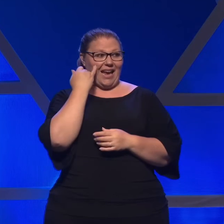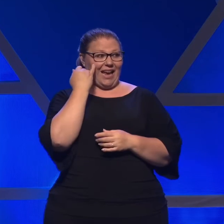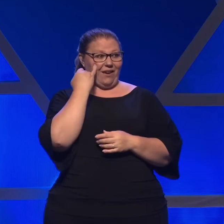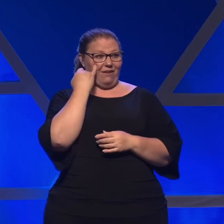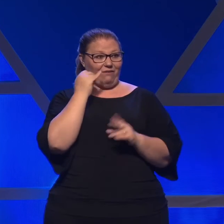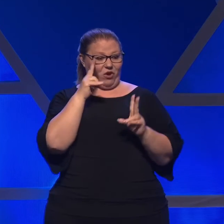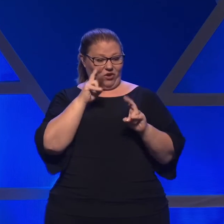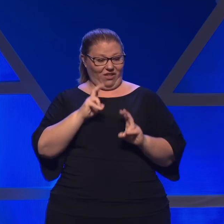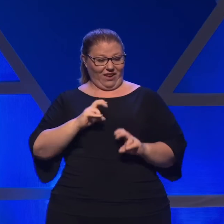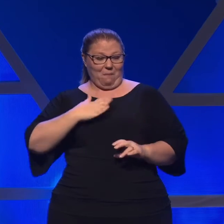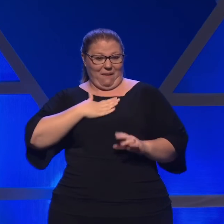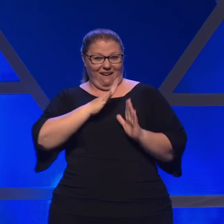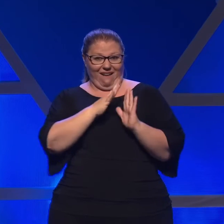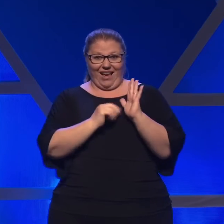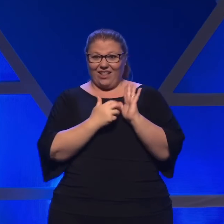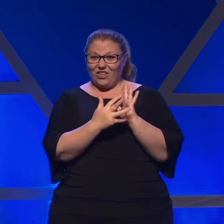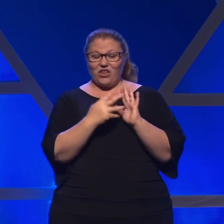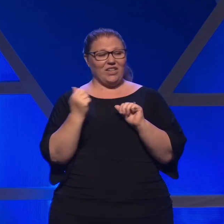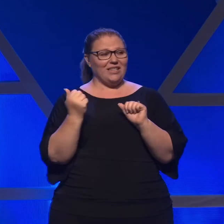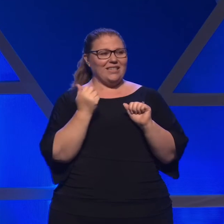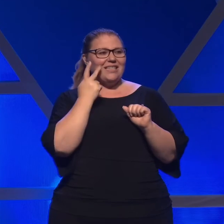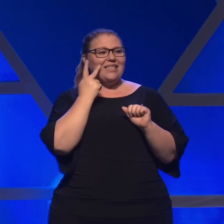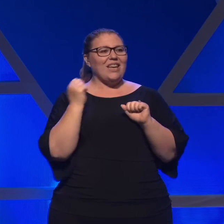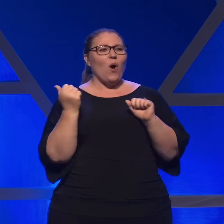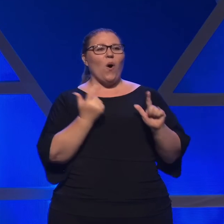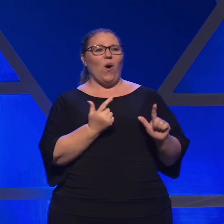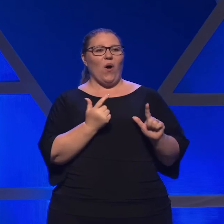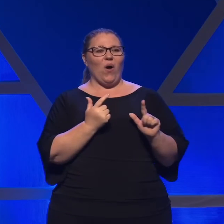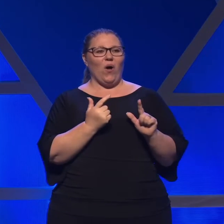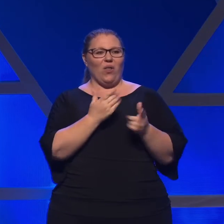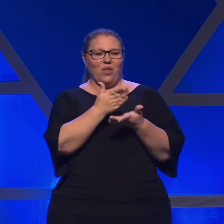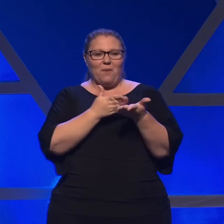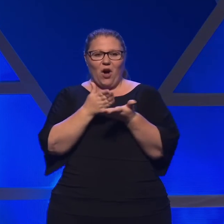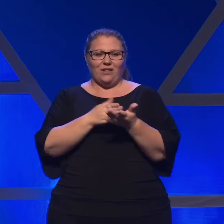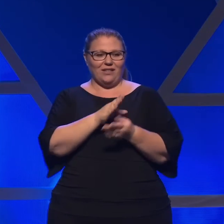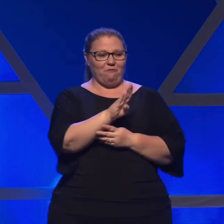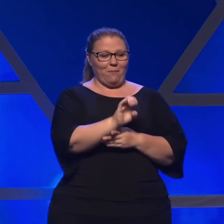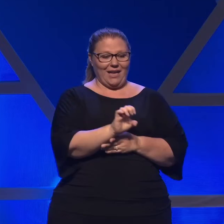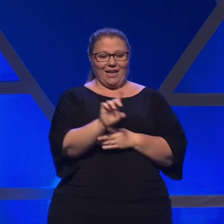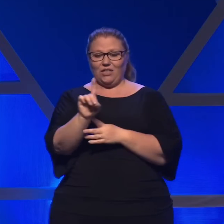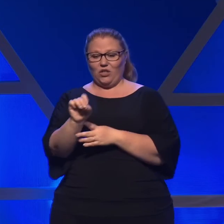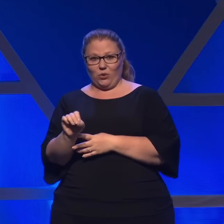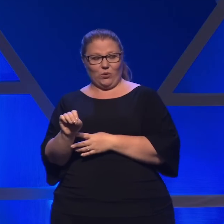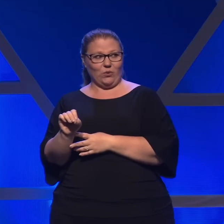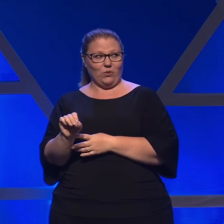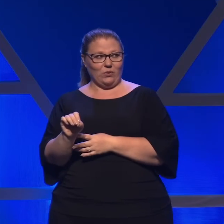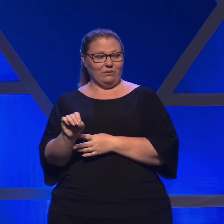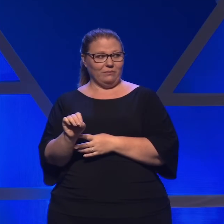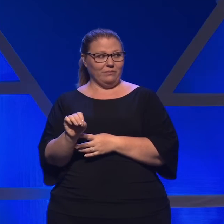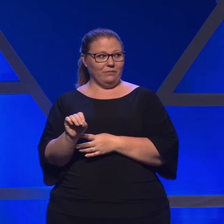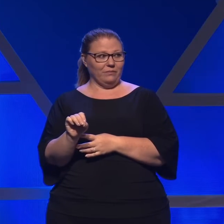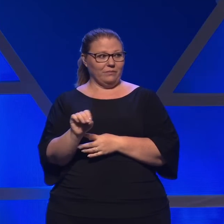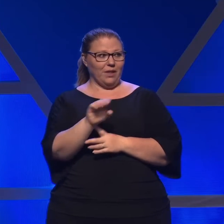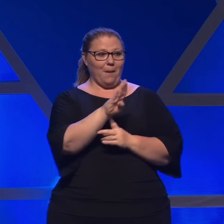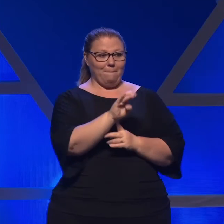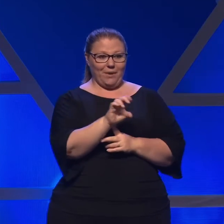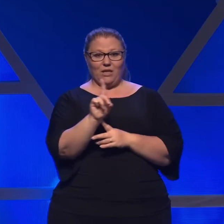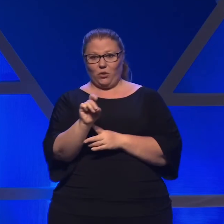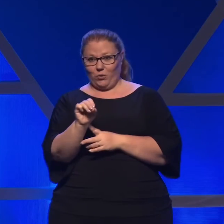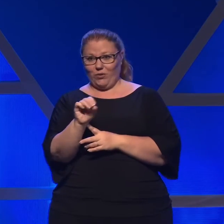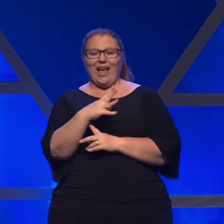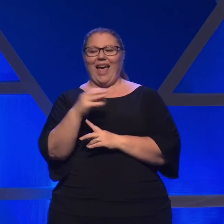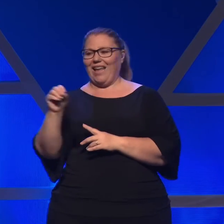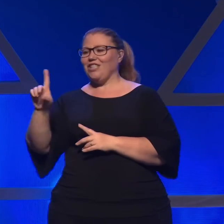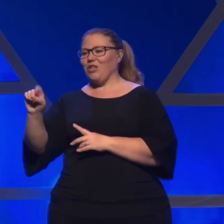at my calendar, you would see all the aspects of be, do, be, do, and do.